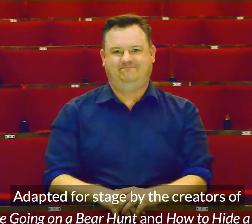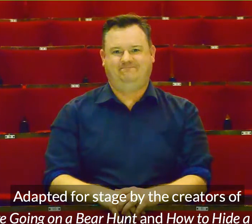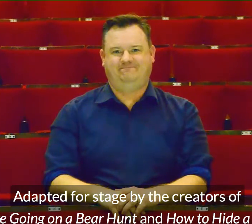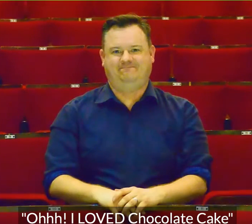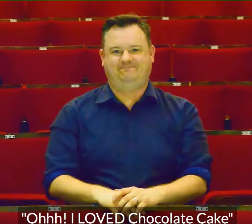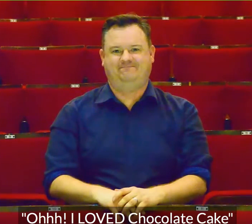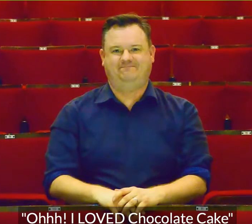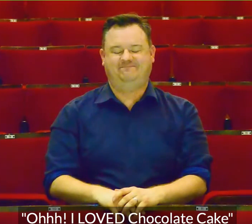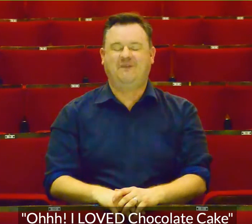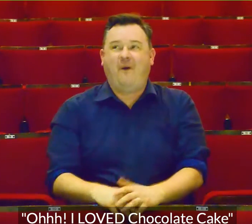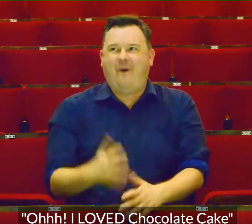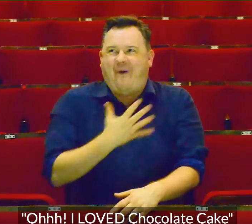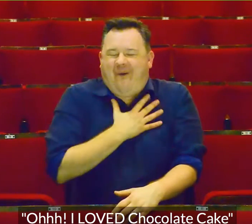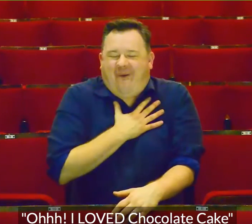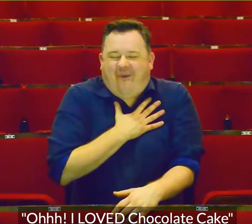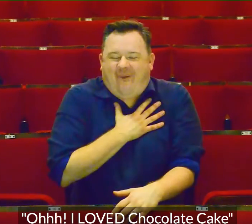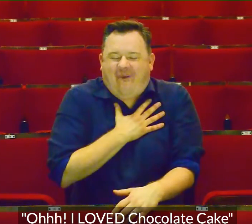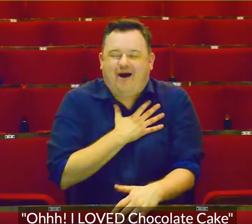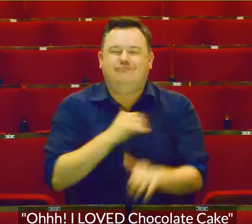Ooh, I loved chocolate cake.